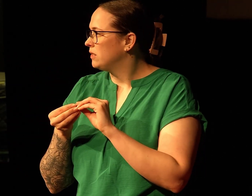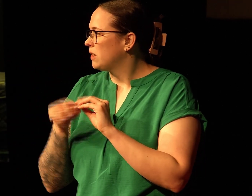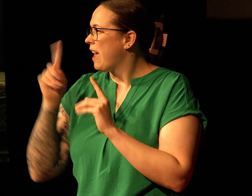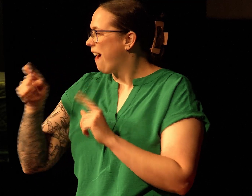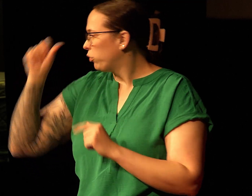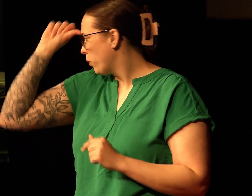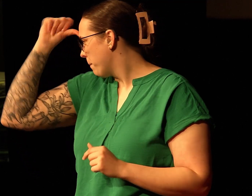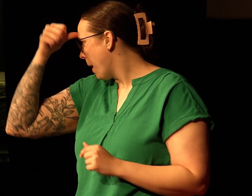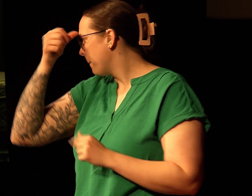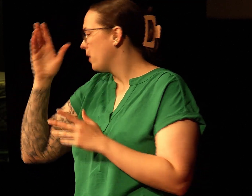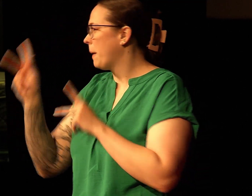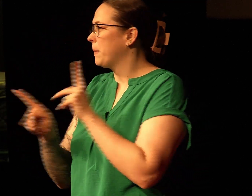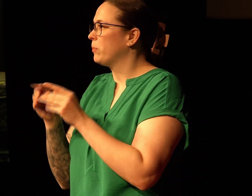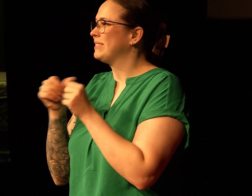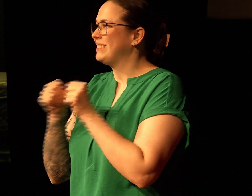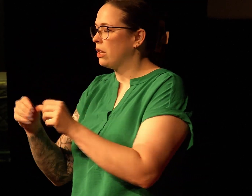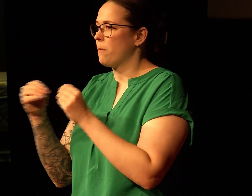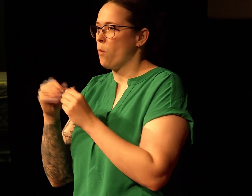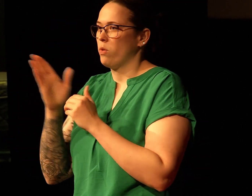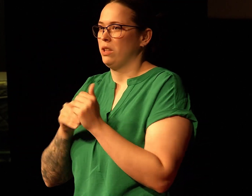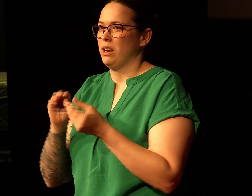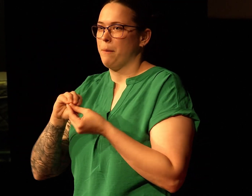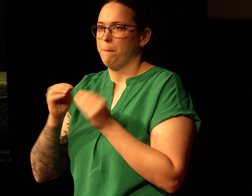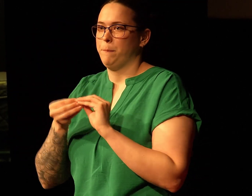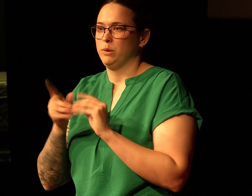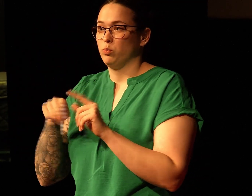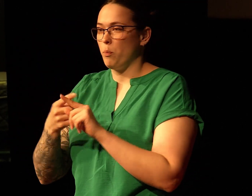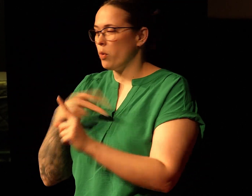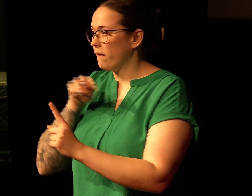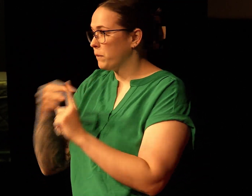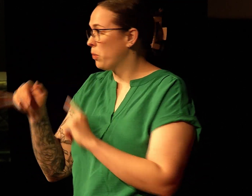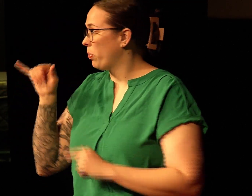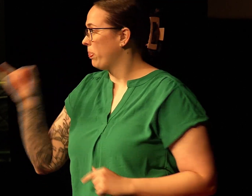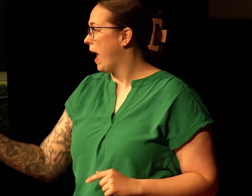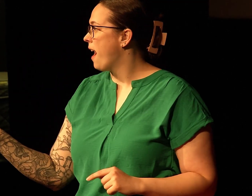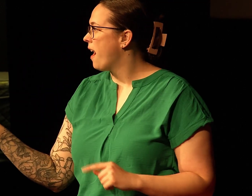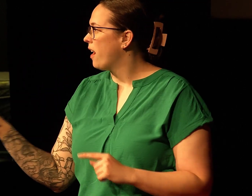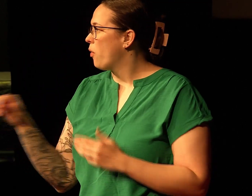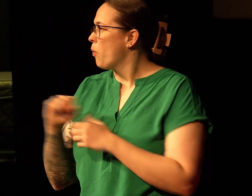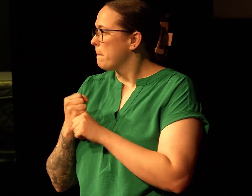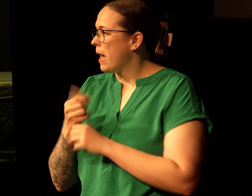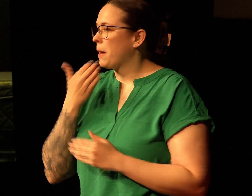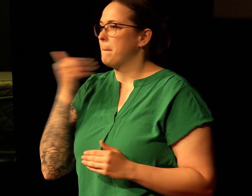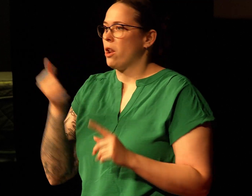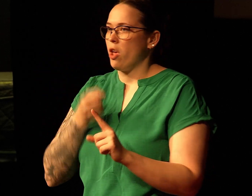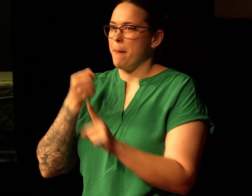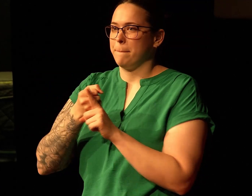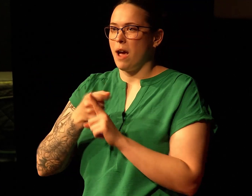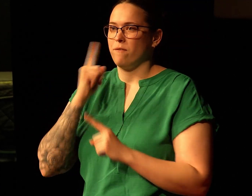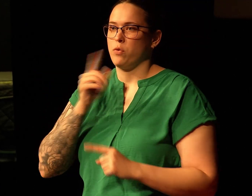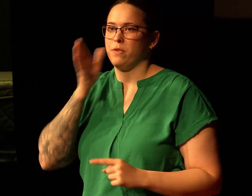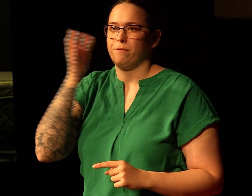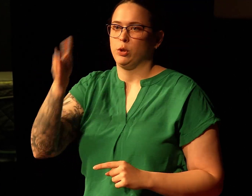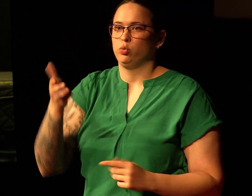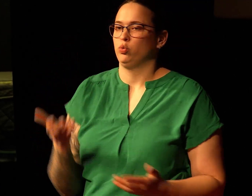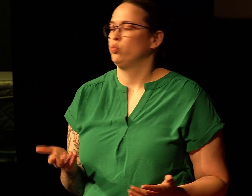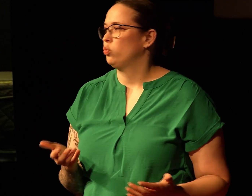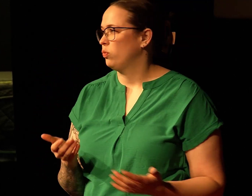It's the matter of a certain number that is limiting the person's opportunity. Because of that stigma that's attached to them, it does impact